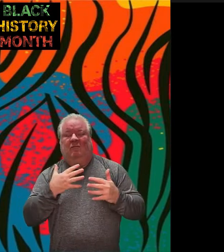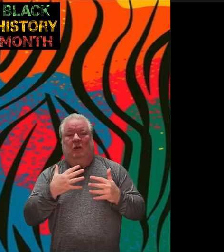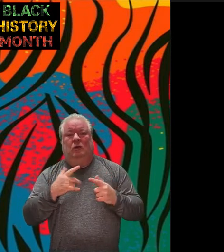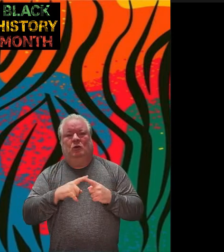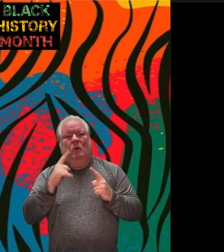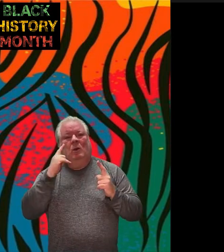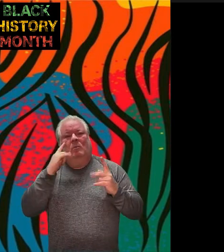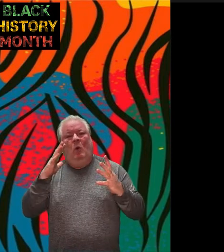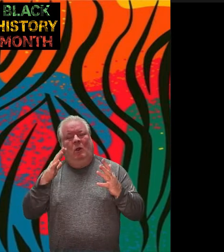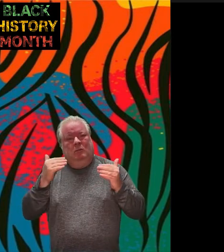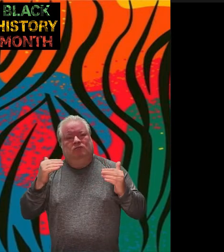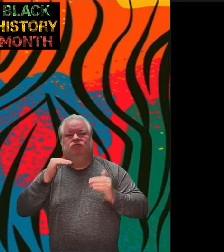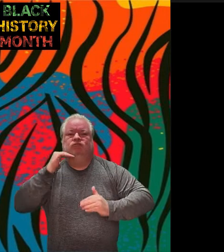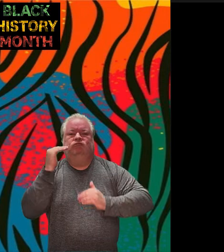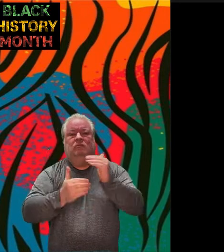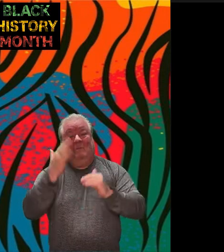them we can